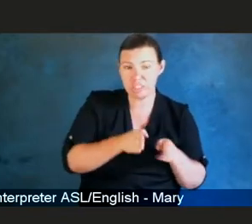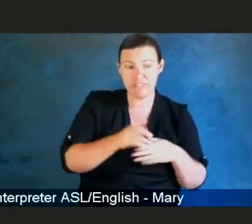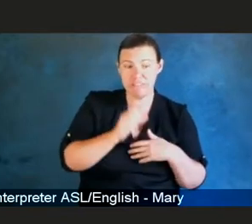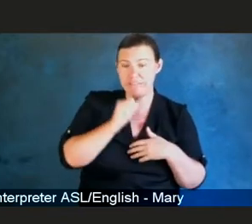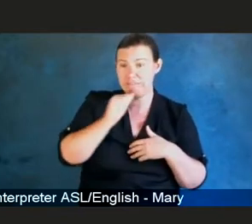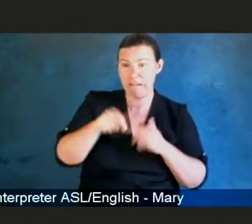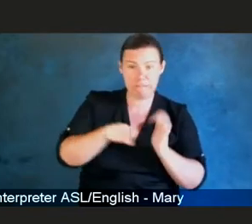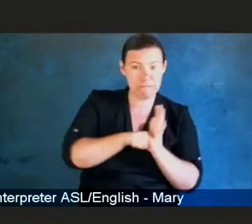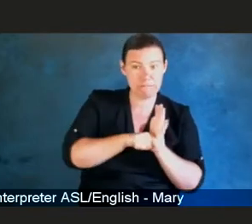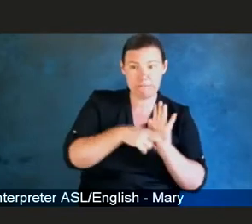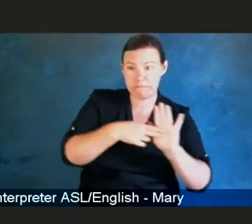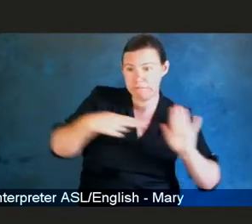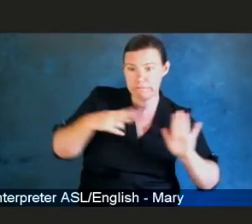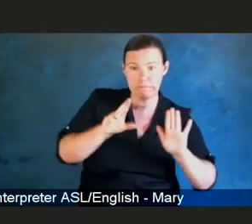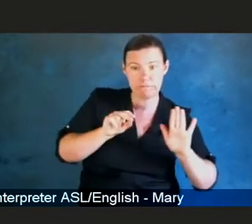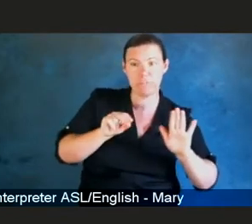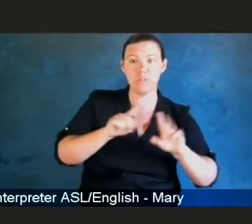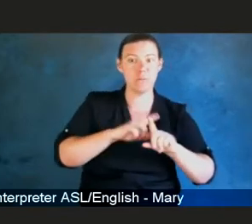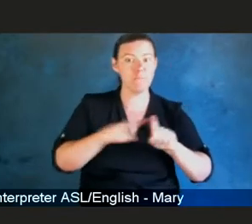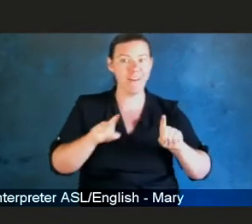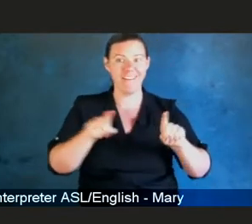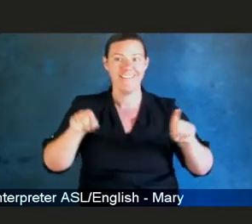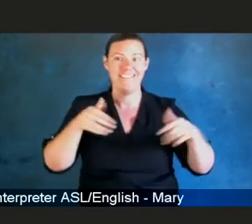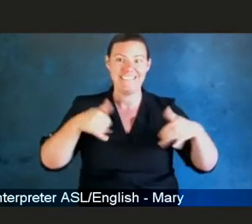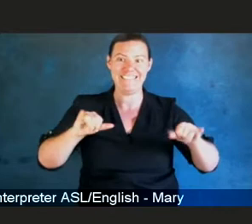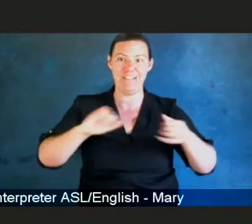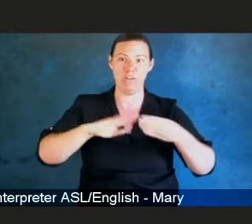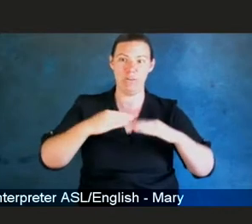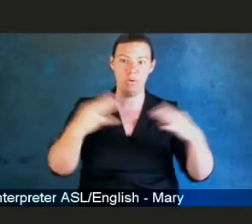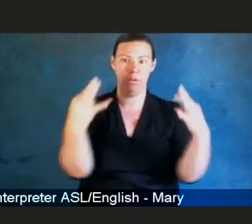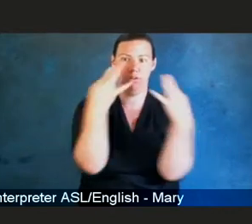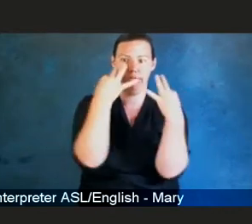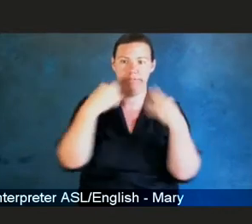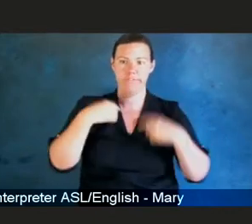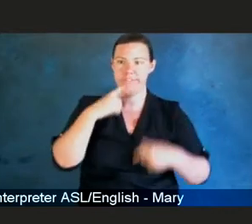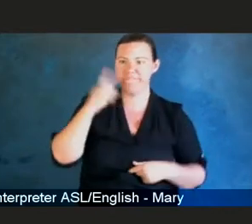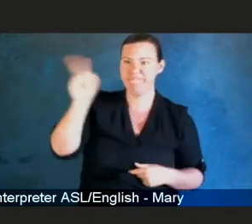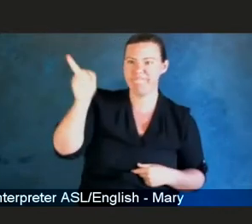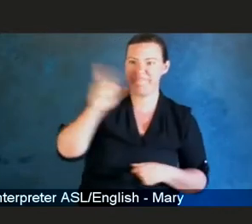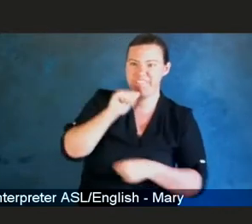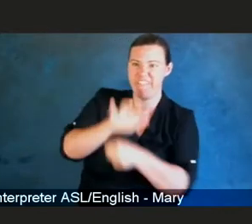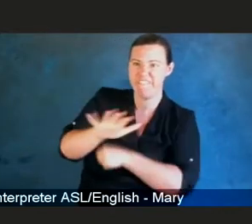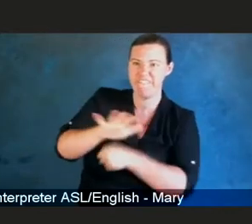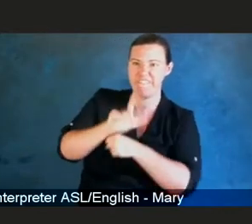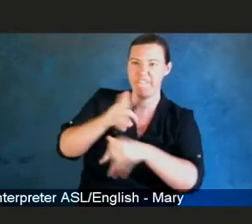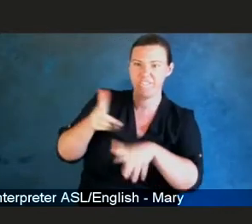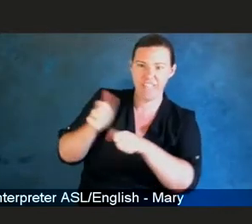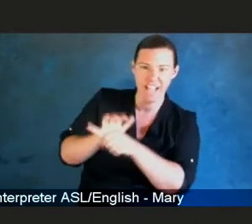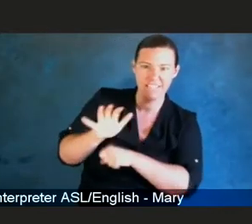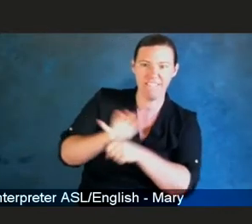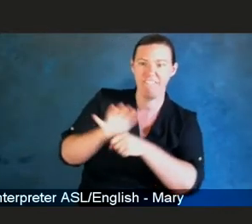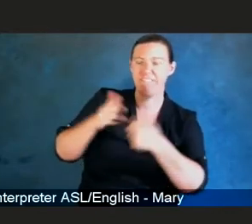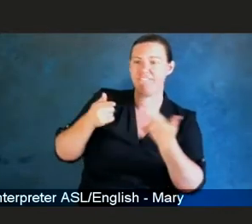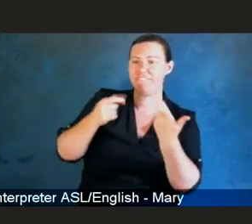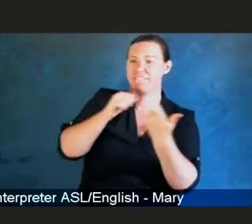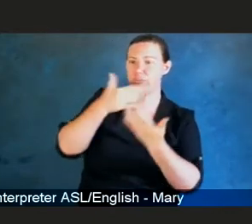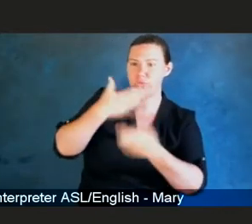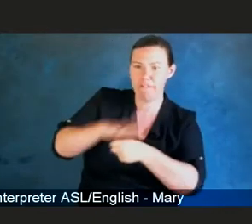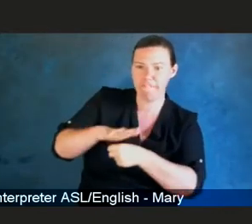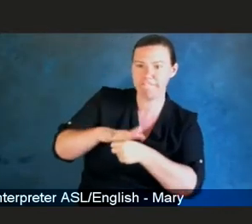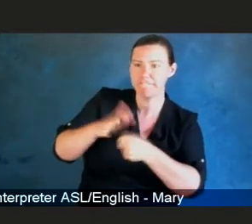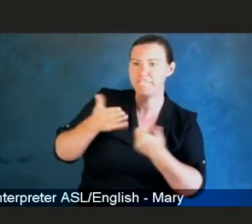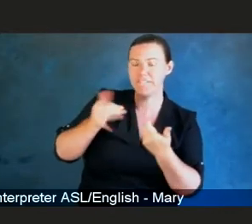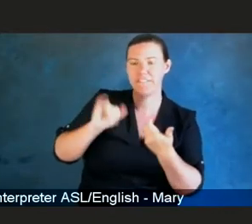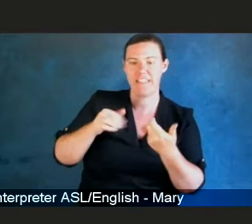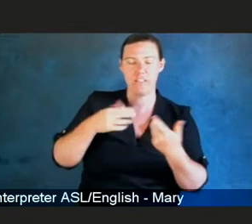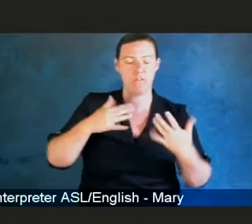quote, in their minds, doing it quite right or doing it fast enough. And a lot of that was public support. Now, you know,